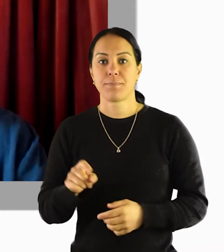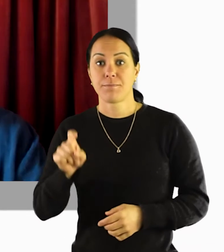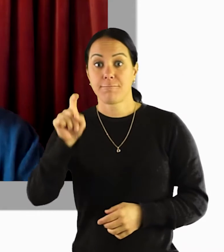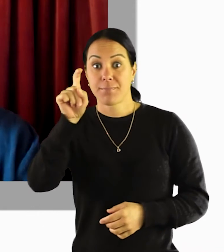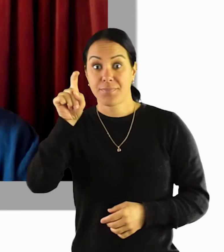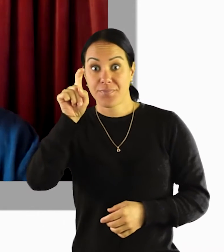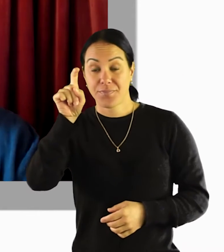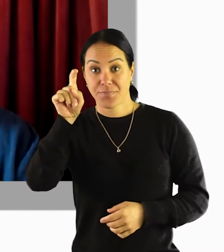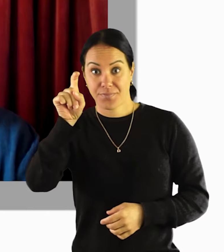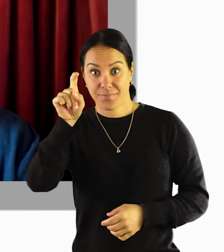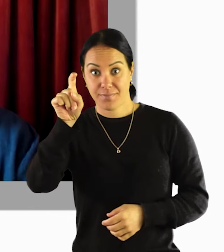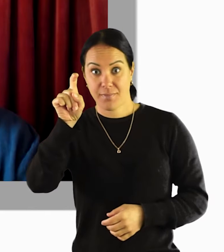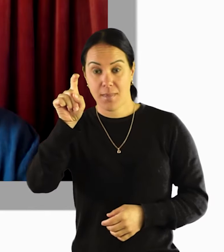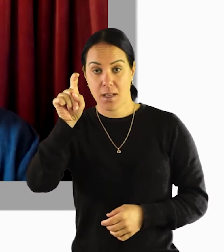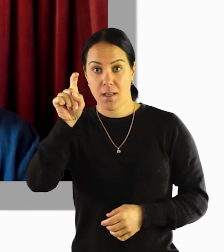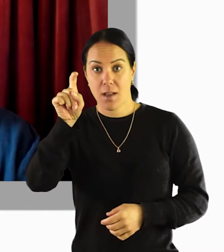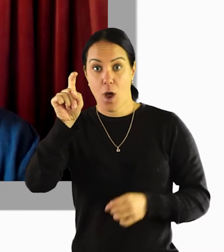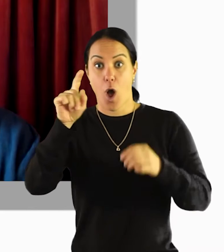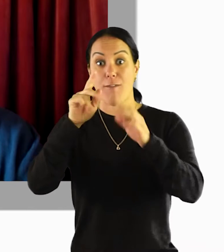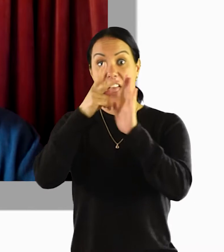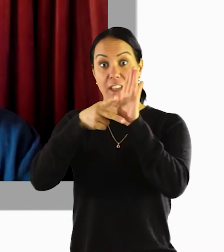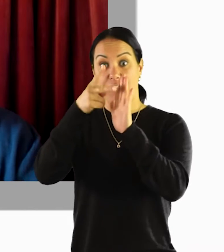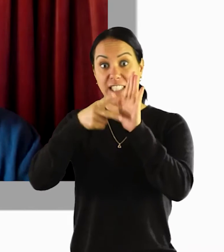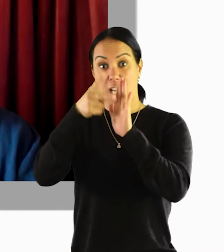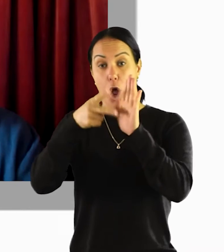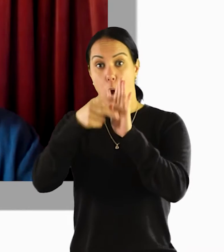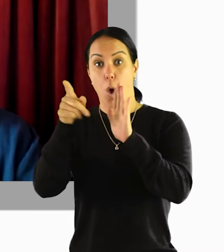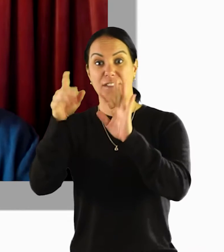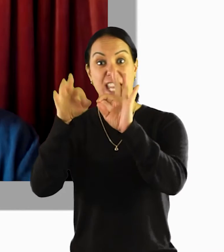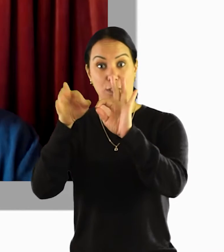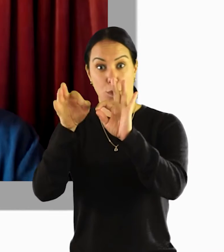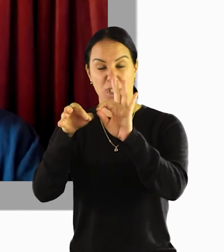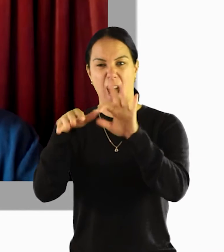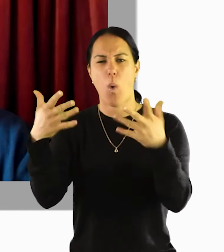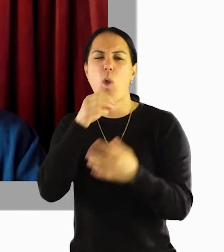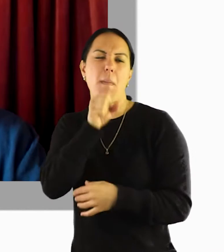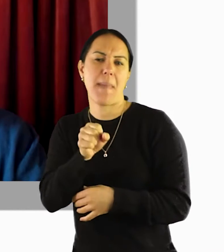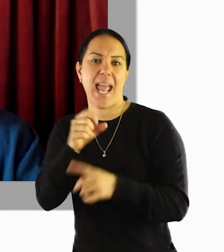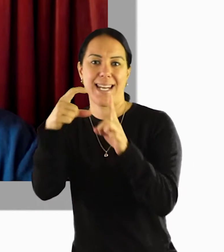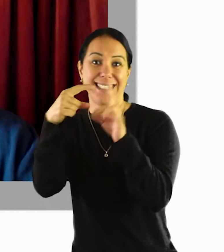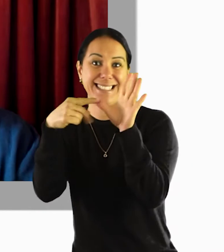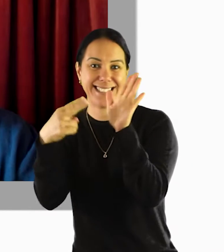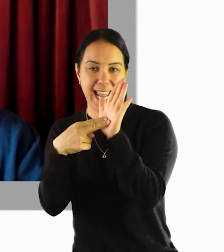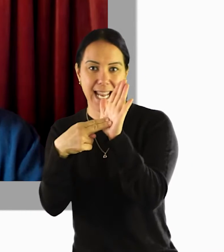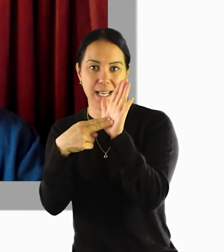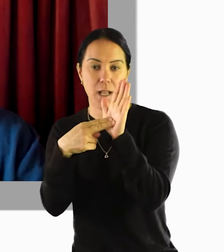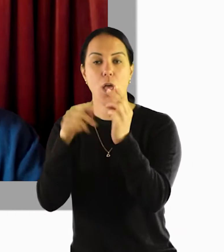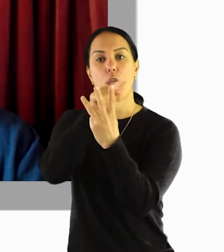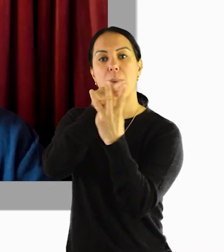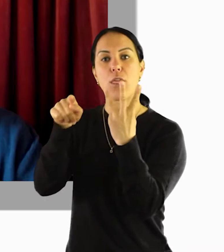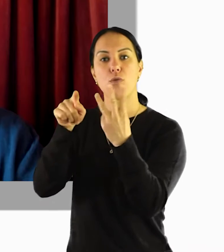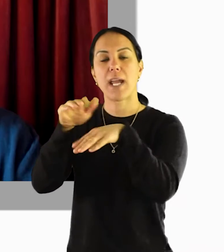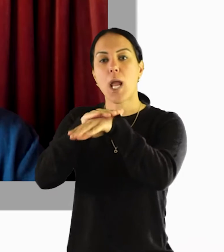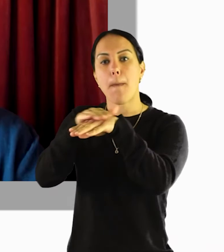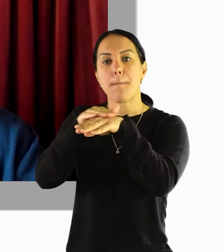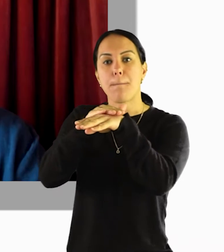will do is you will hover on the top right of the video of Dan or the interpreter and there'll be three